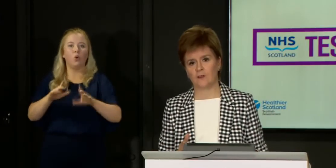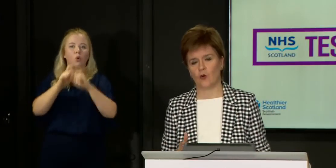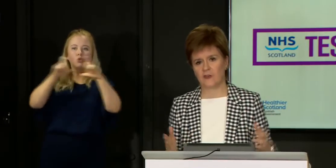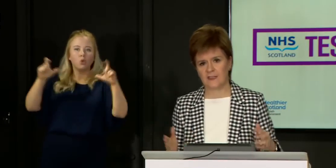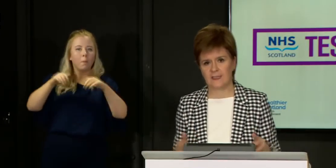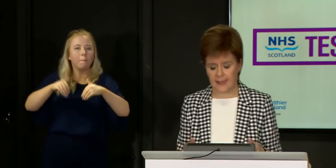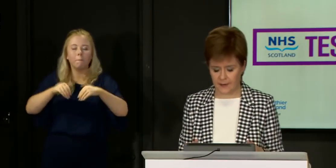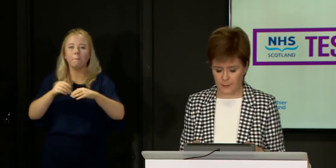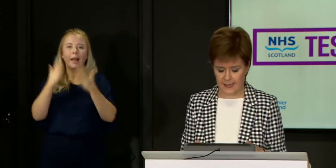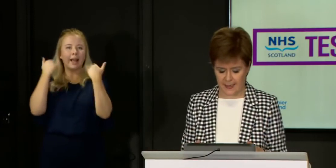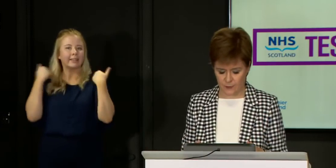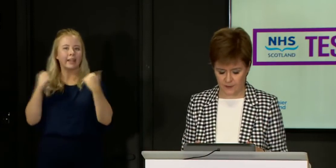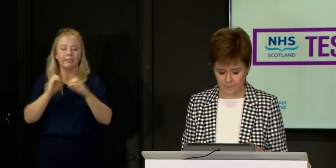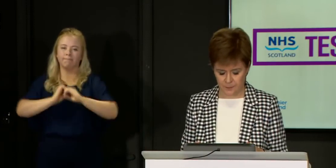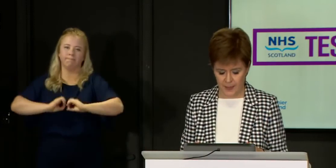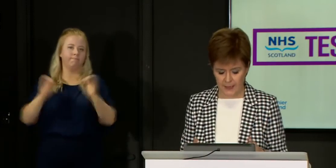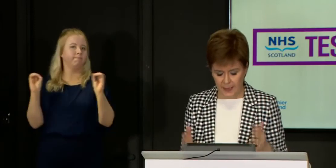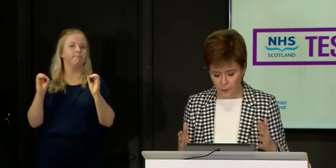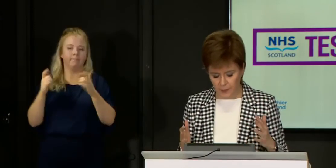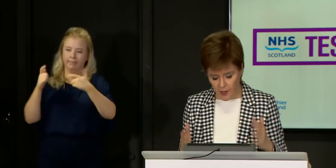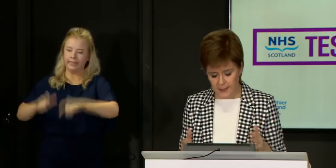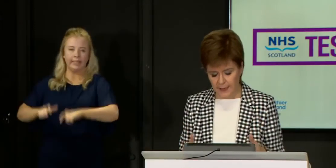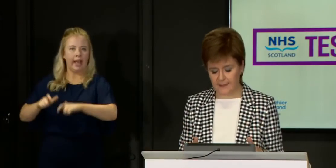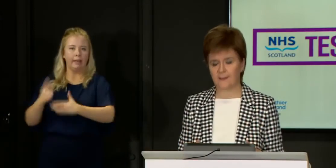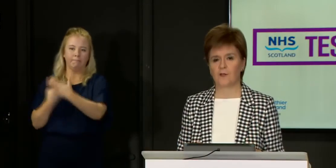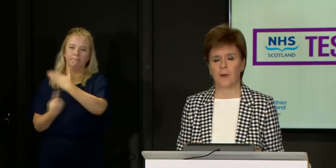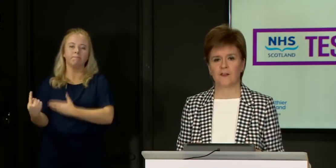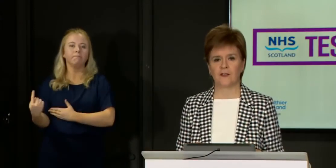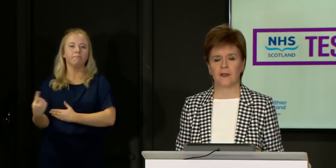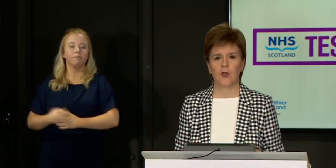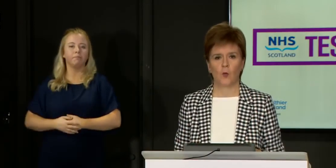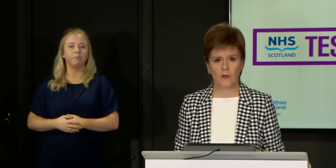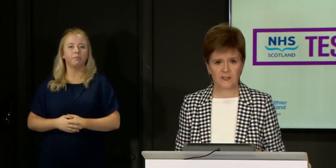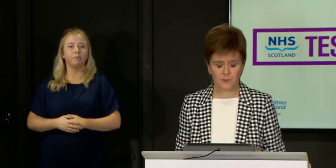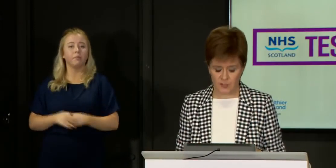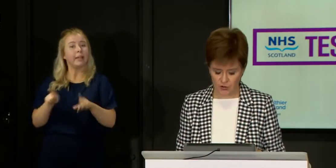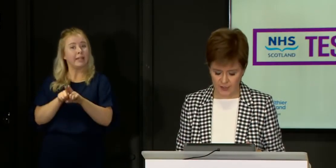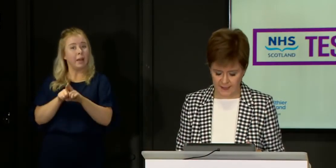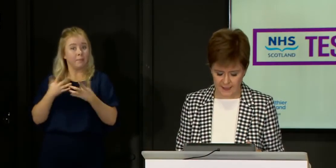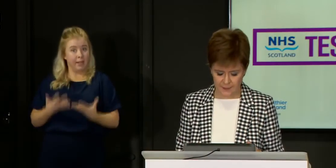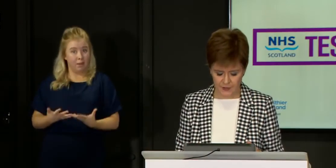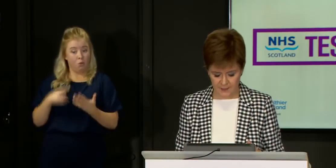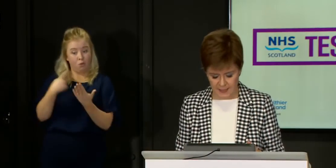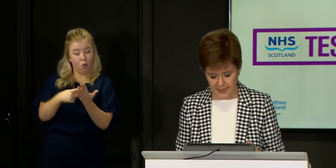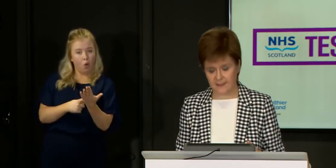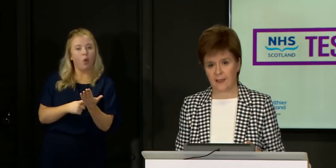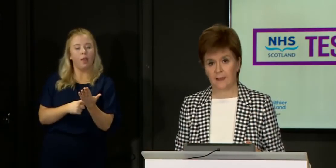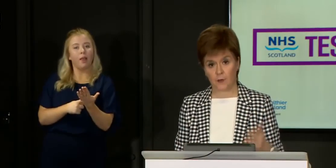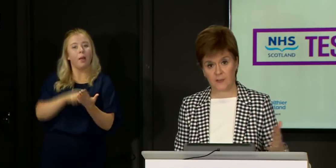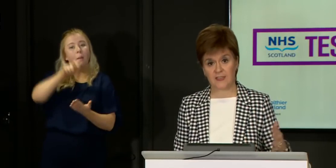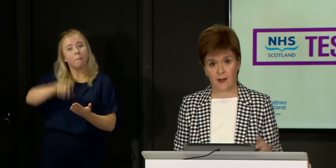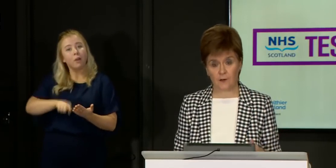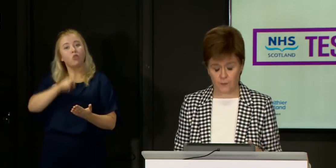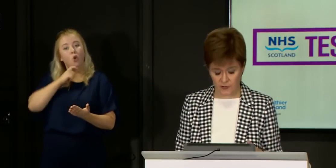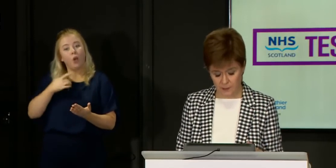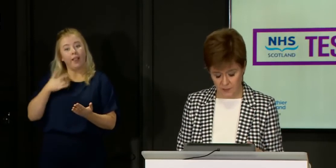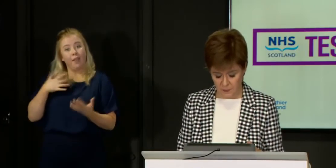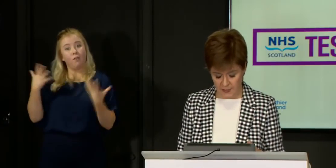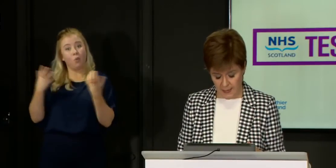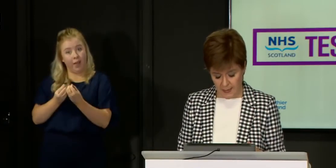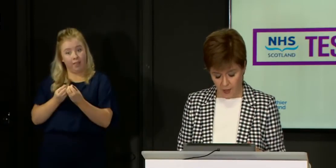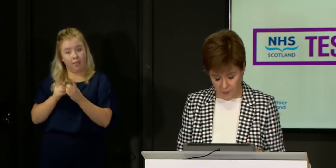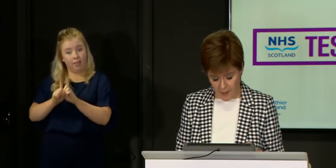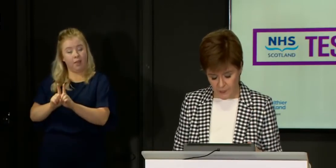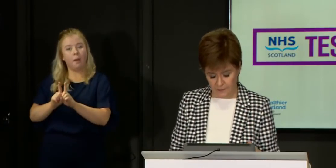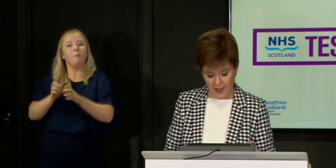exercise or see anybody else. In line with current guidance, the person with symptoms should isolate for seven days from the start of those